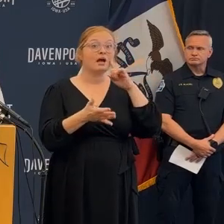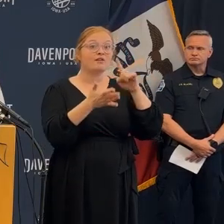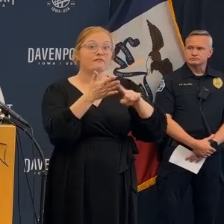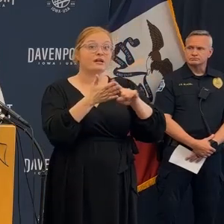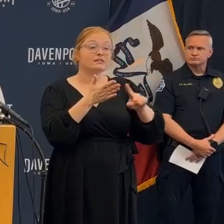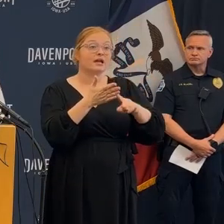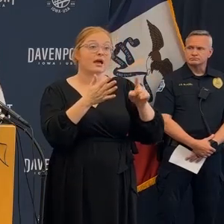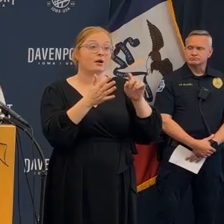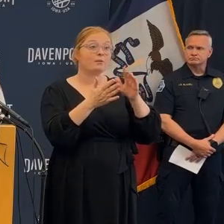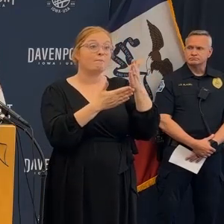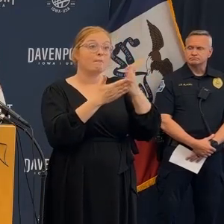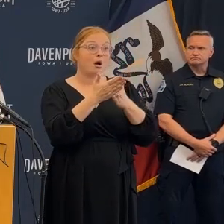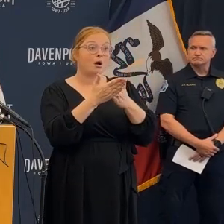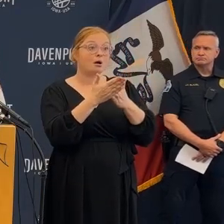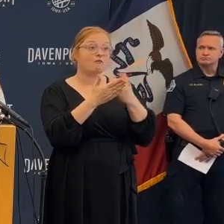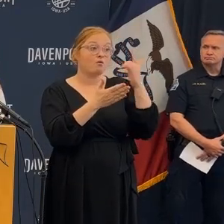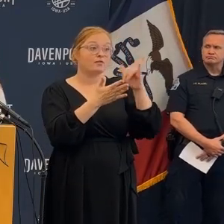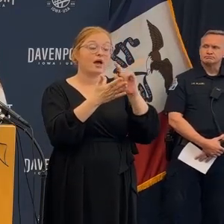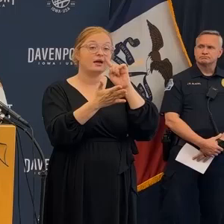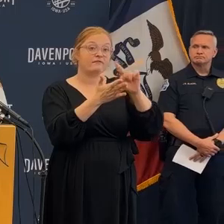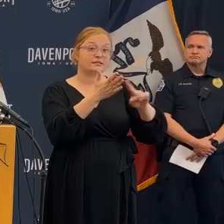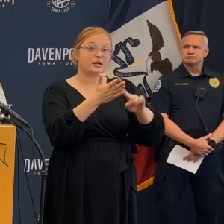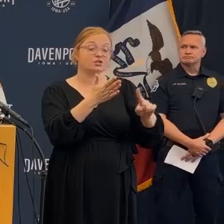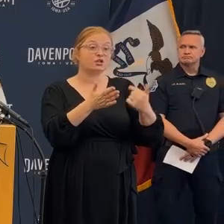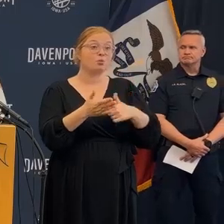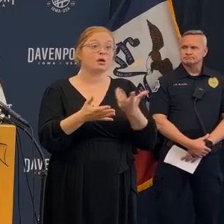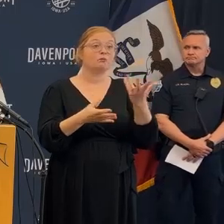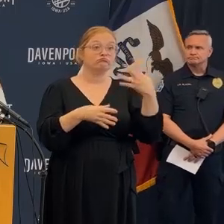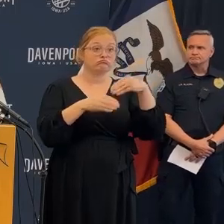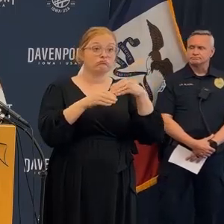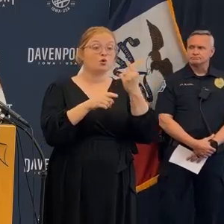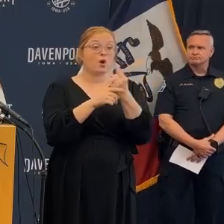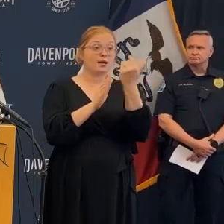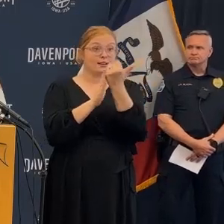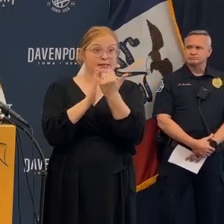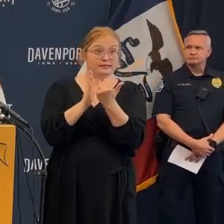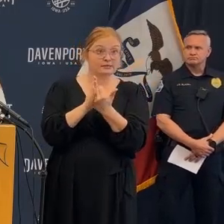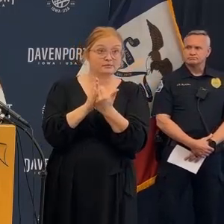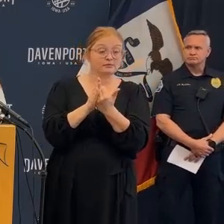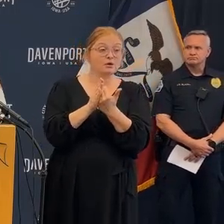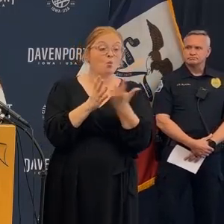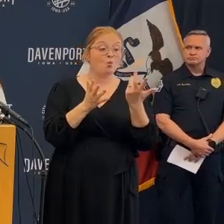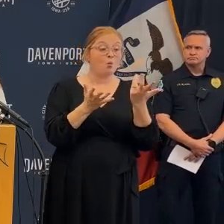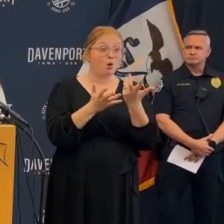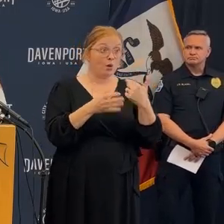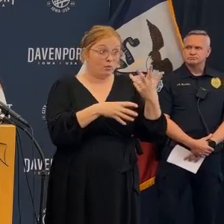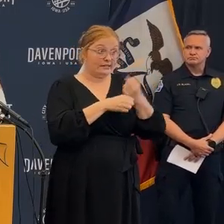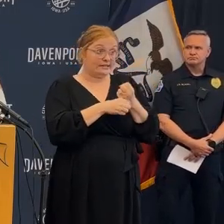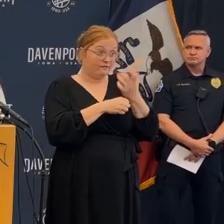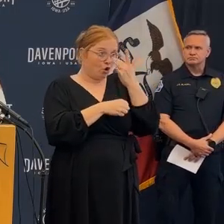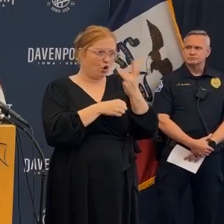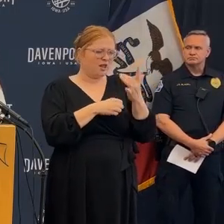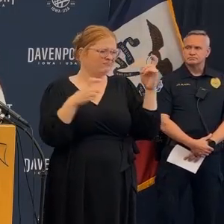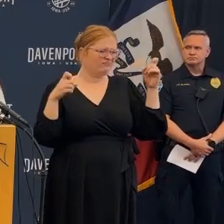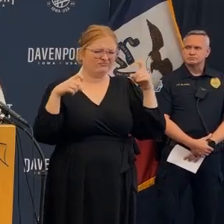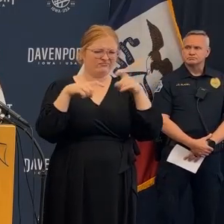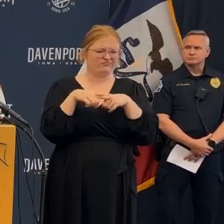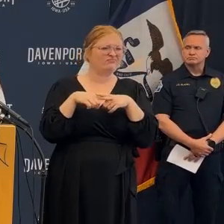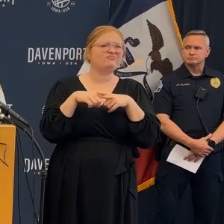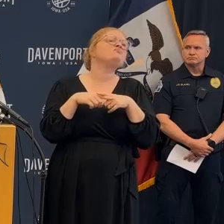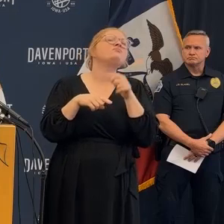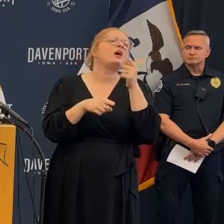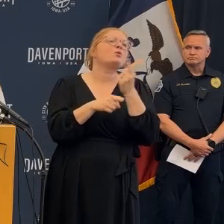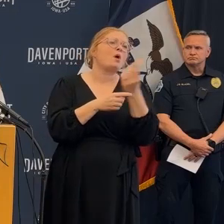yes and that was part of the reason for our message yesterday morning at seven o'clock is because we were asking for people to actually call in we needed to have that investigative